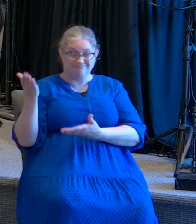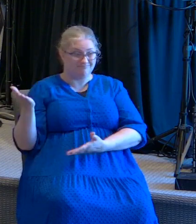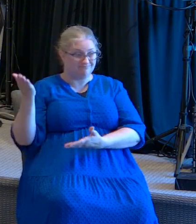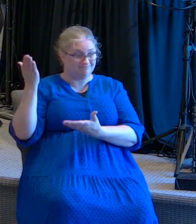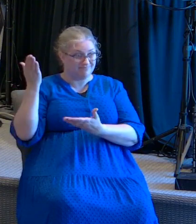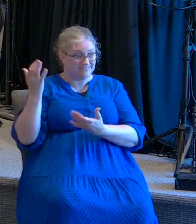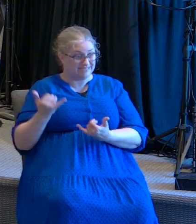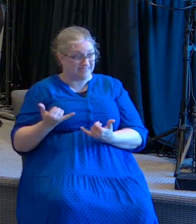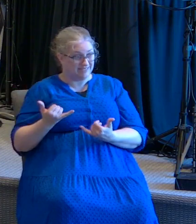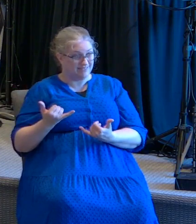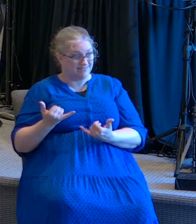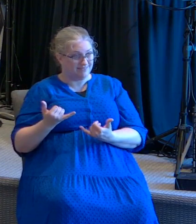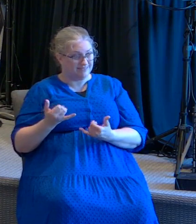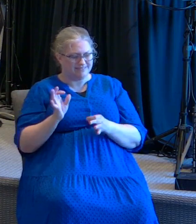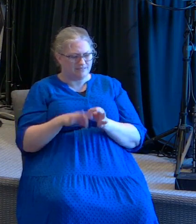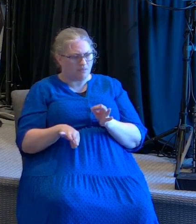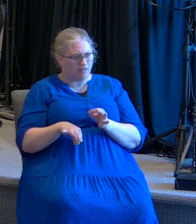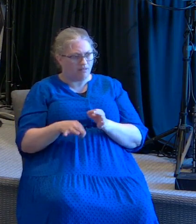just ask